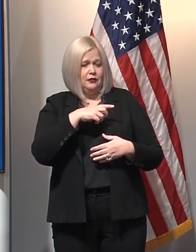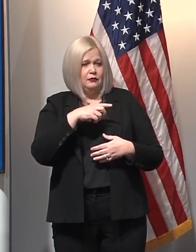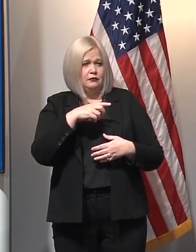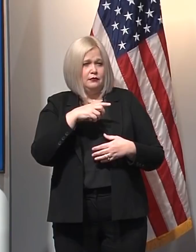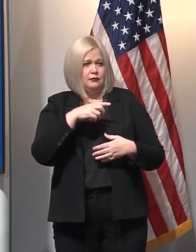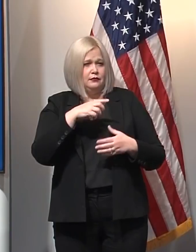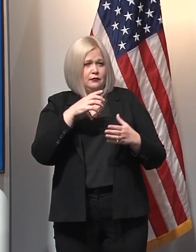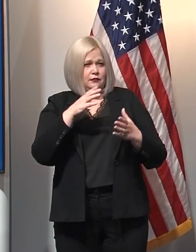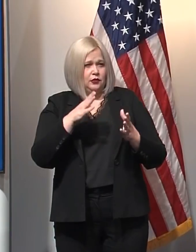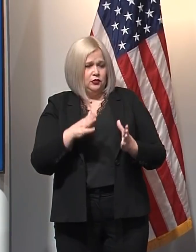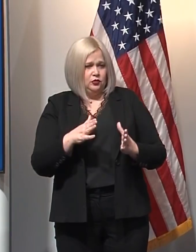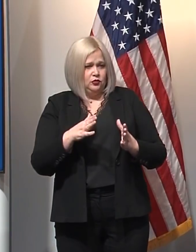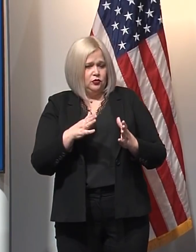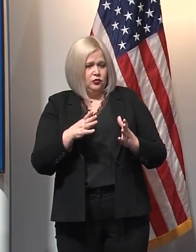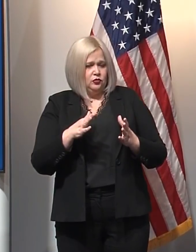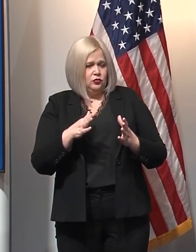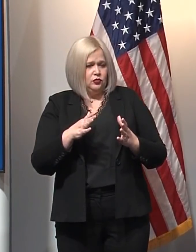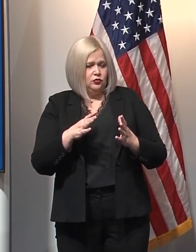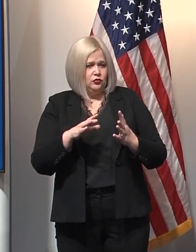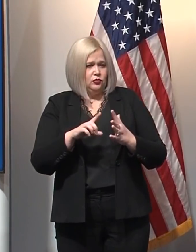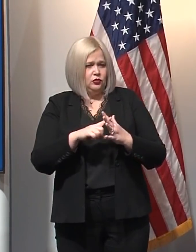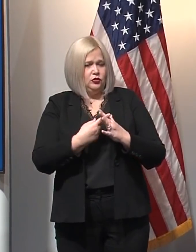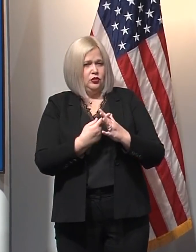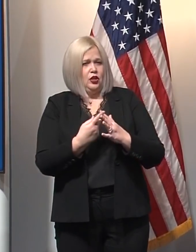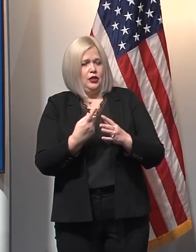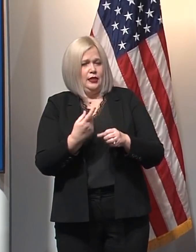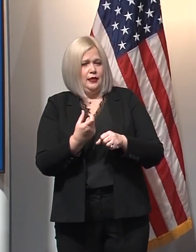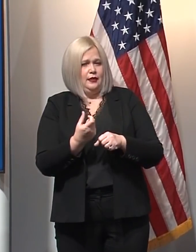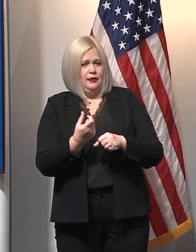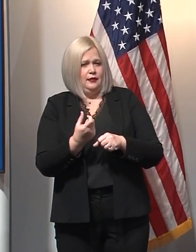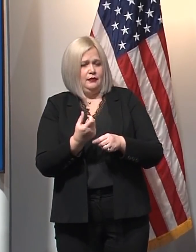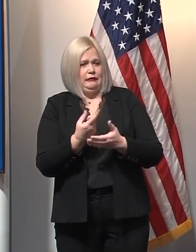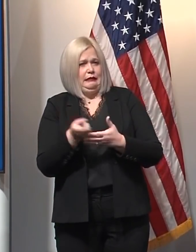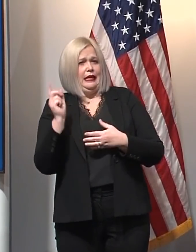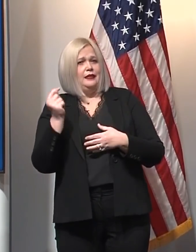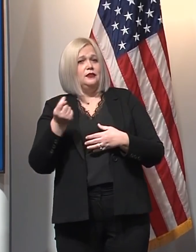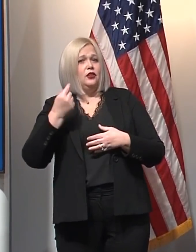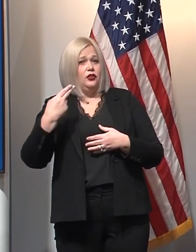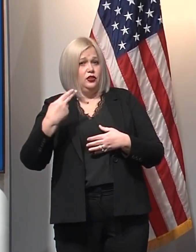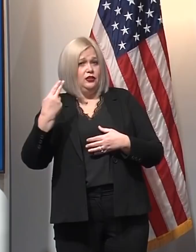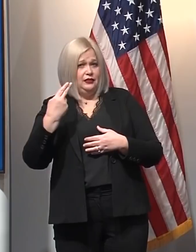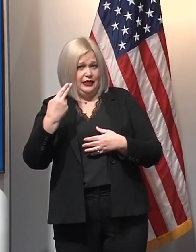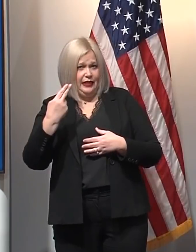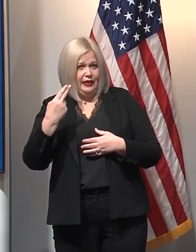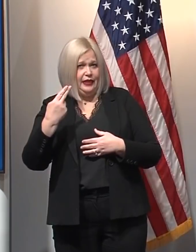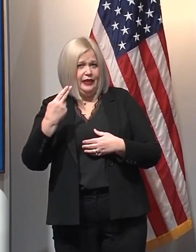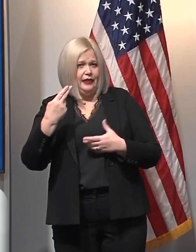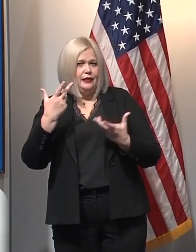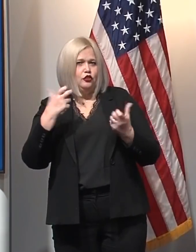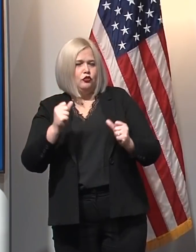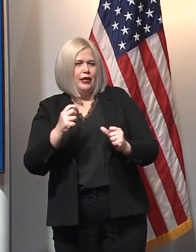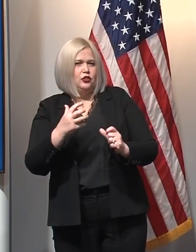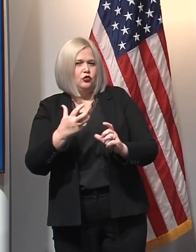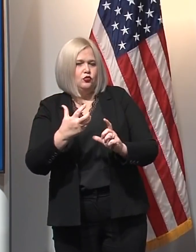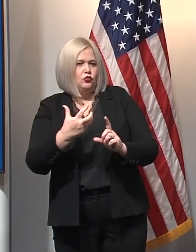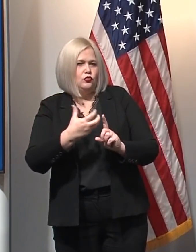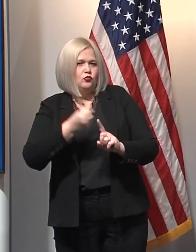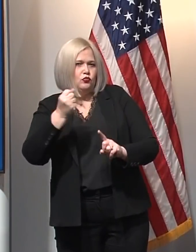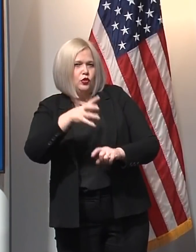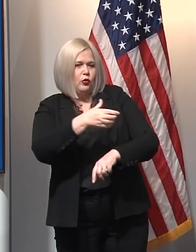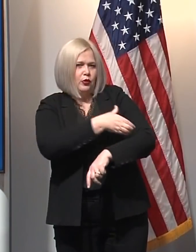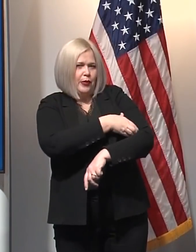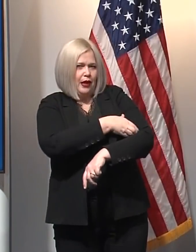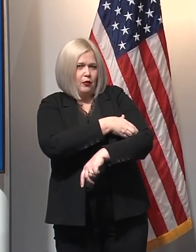to in some ways reduce your powers as it pertains to the COVID response. You're marking money in the